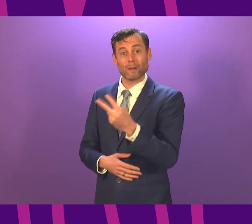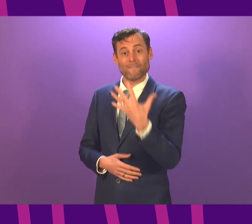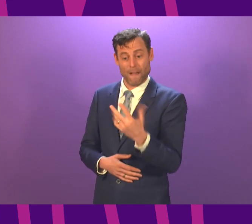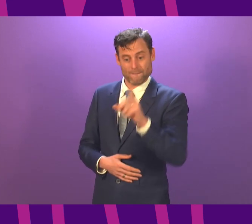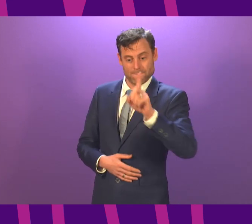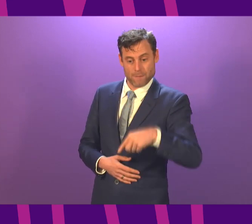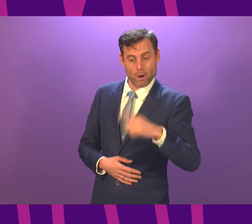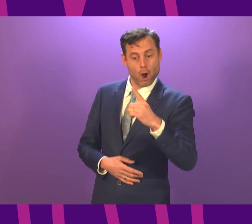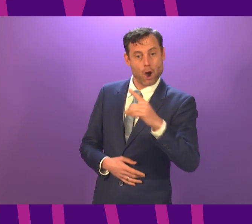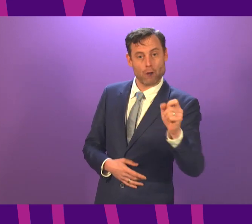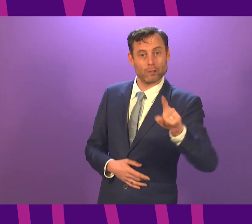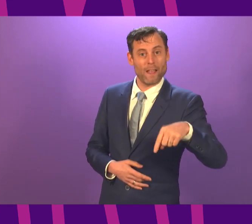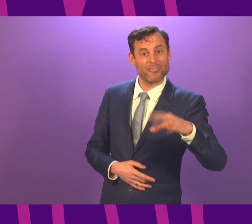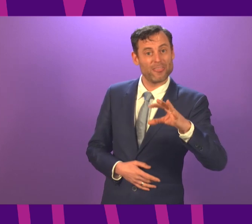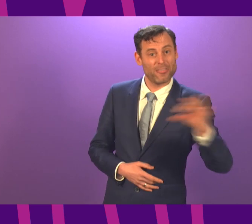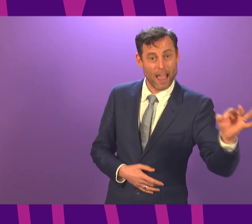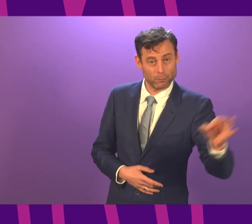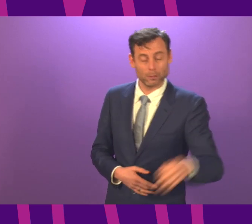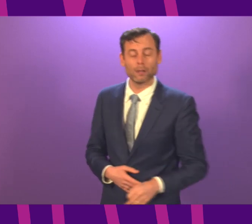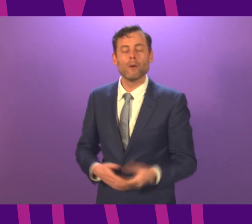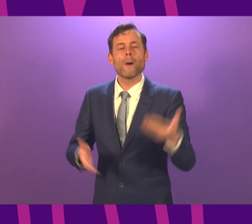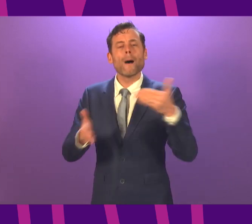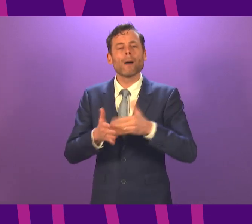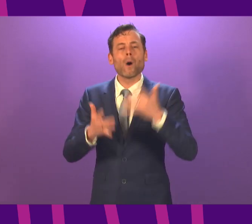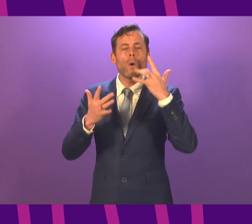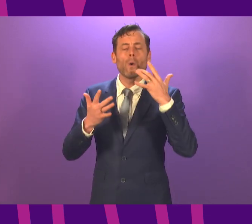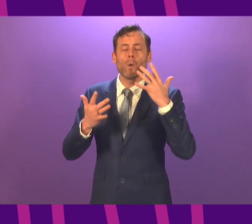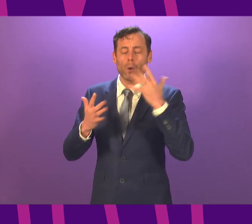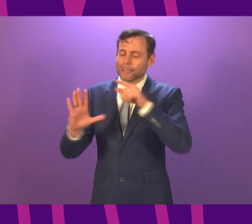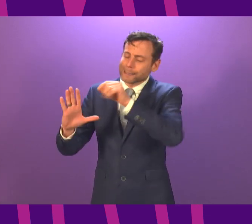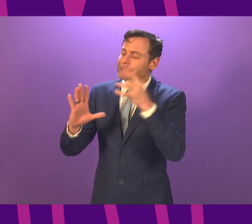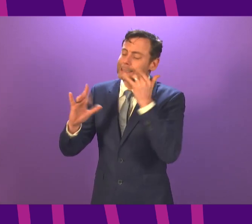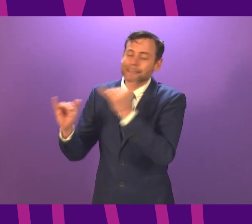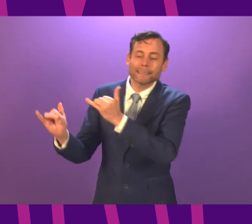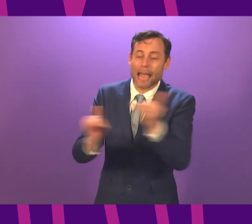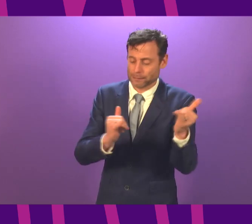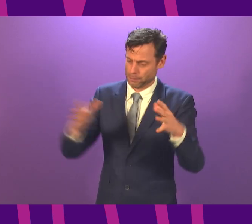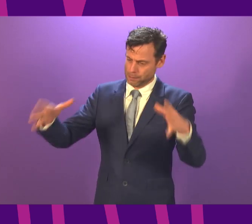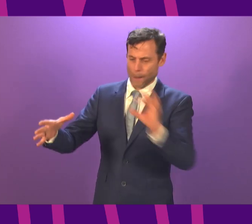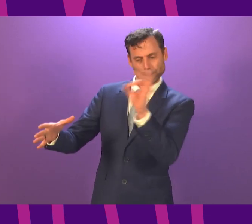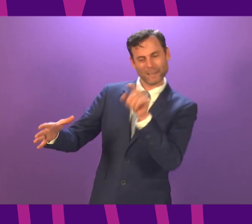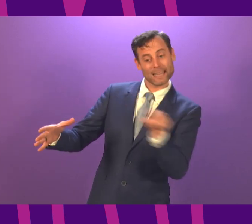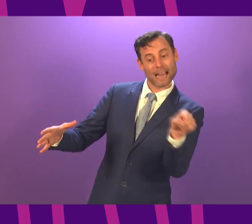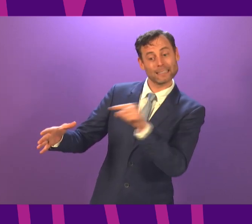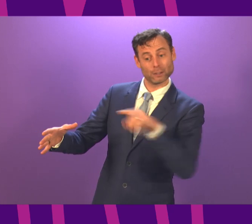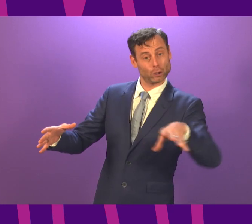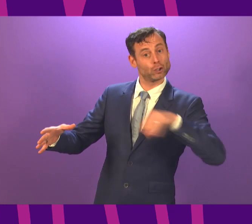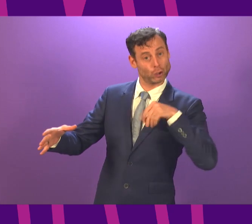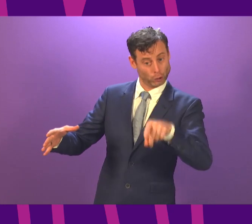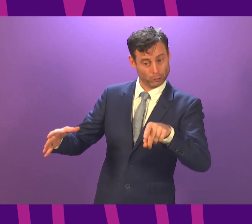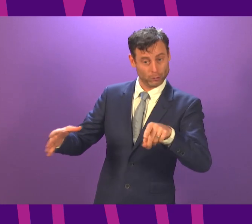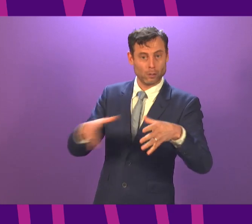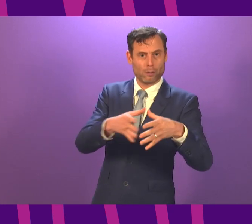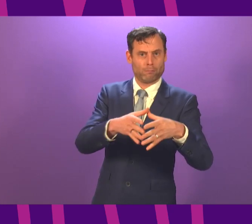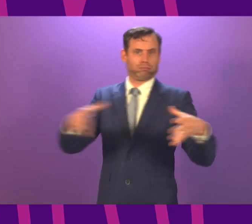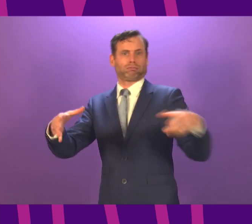Test positivity has risen sharply too. The next update on the numbers of COVID patients in hospital and intensive care